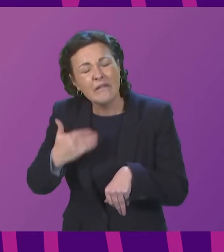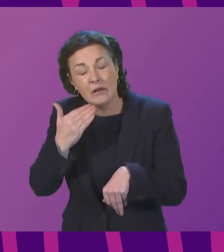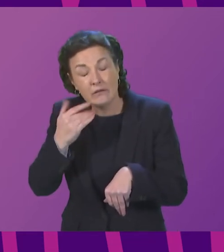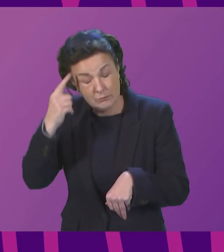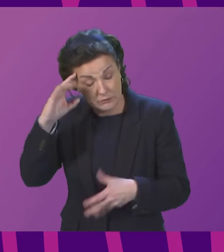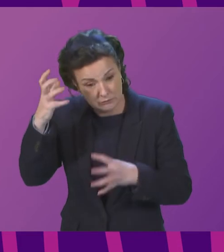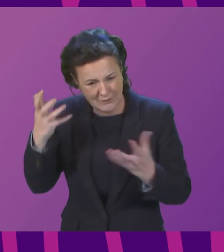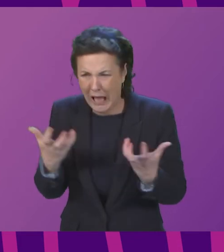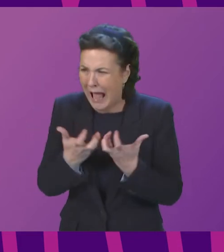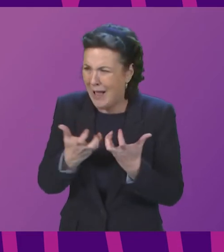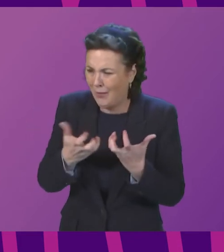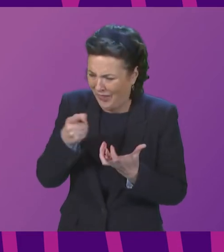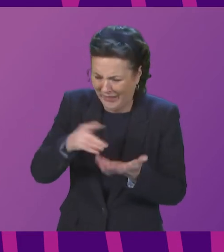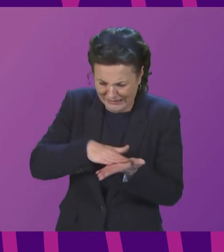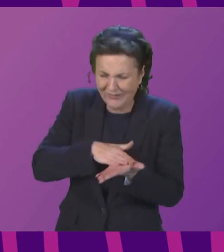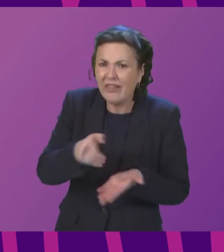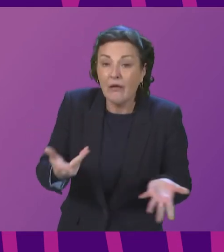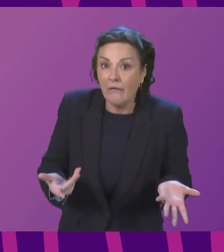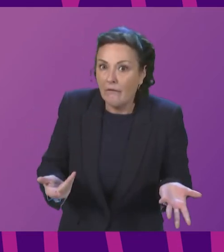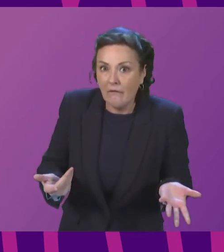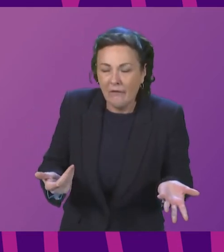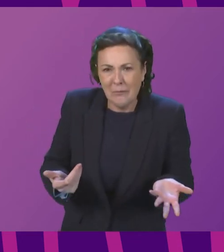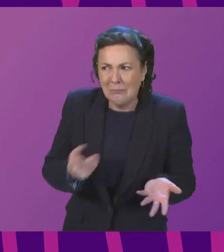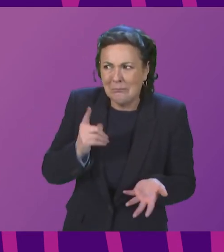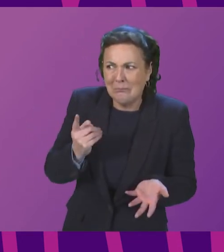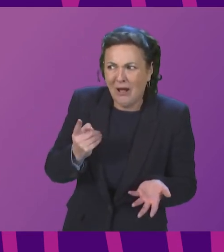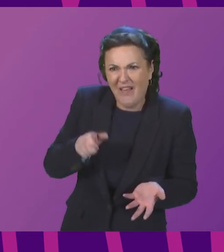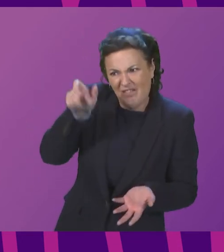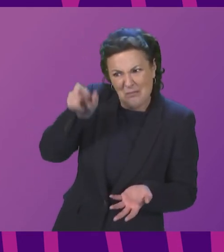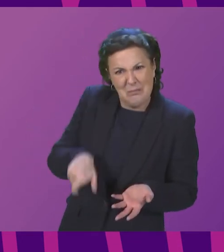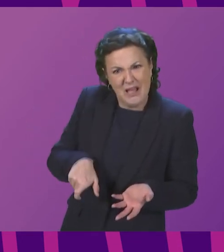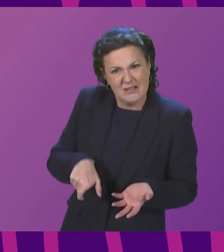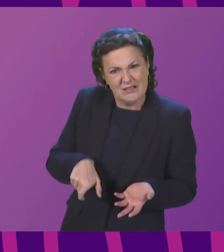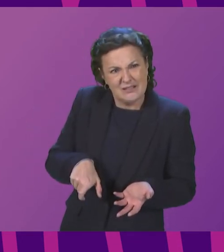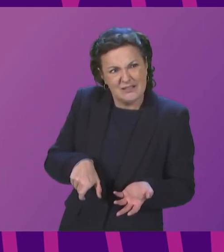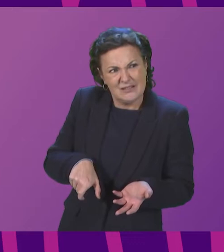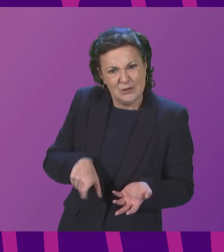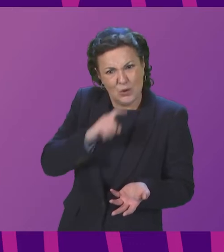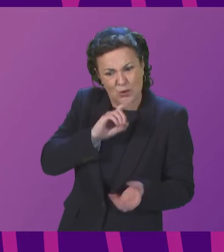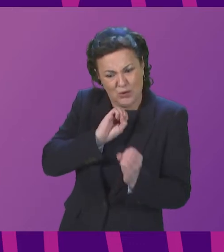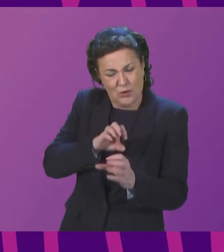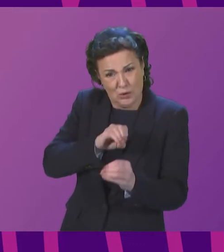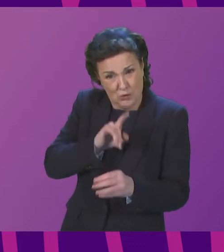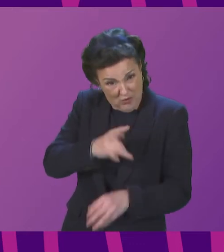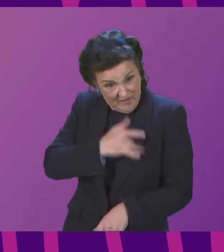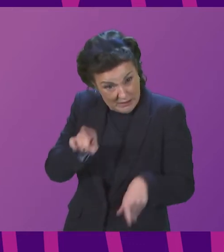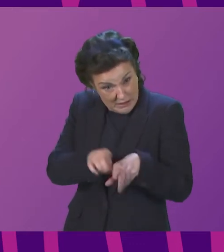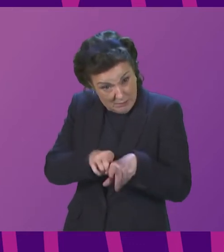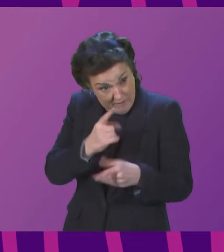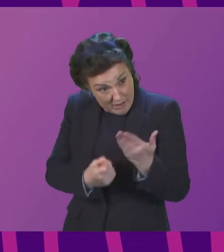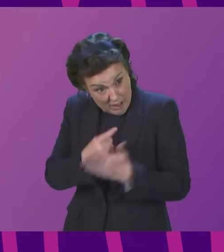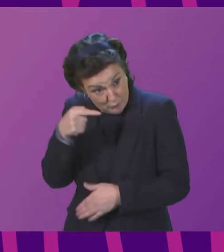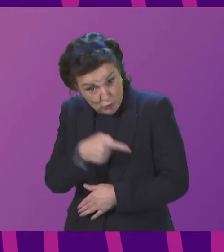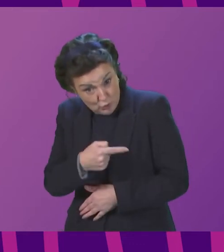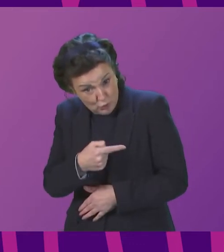how that definition has arrived at and whether the person imparting that sage advice would feel much the same way if it was